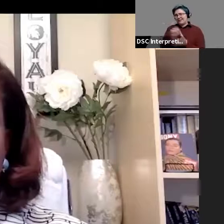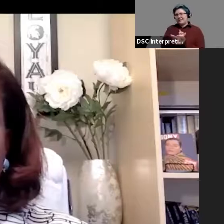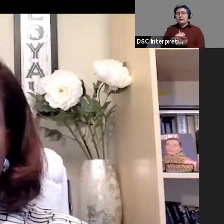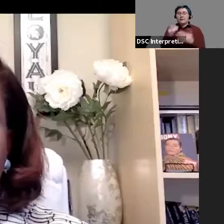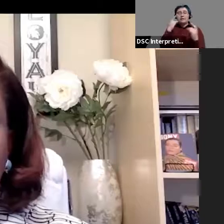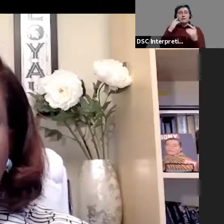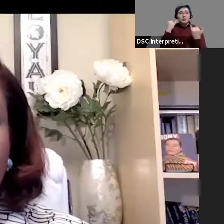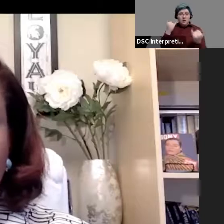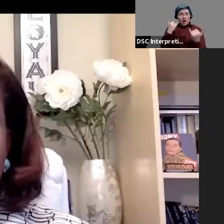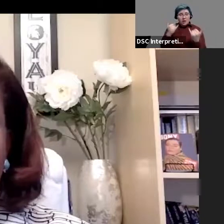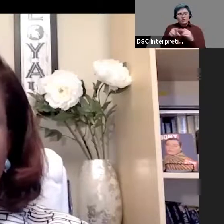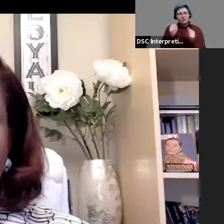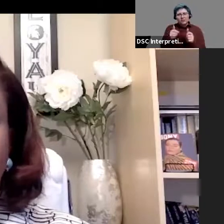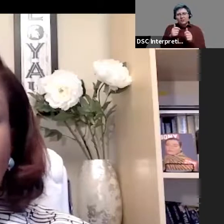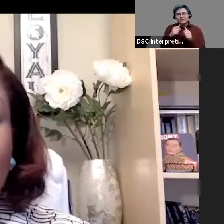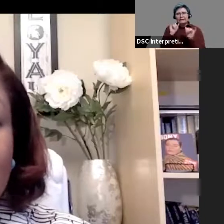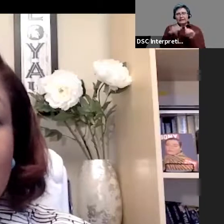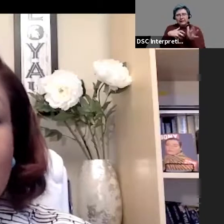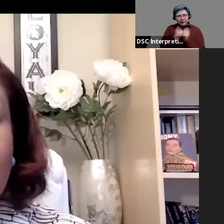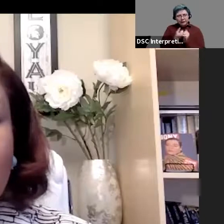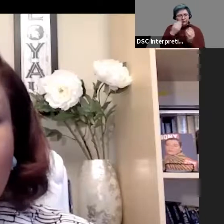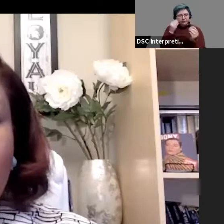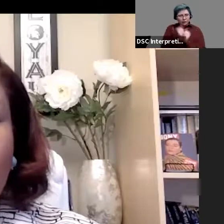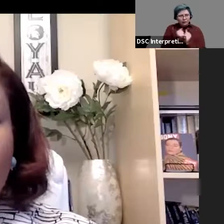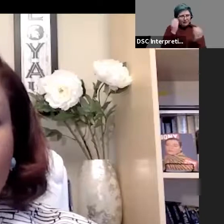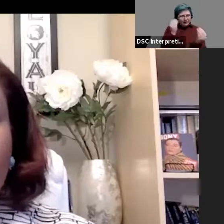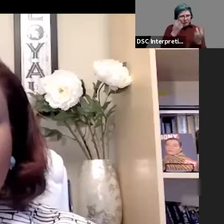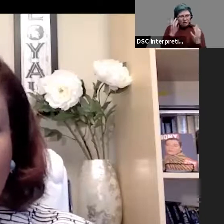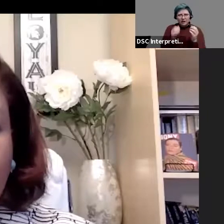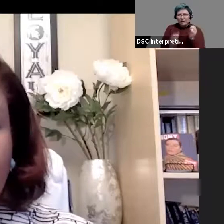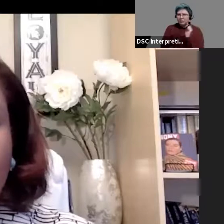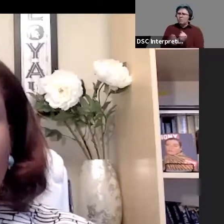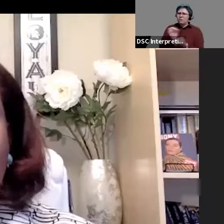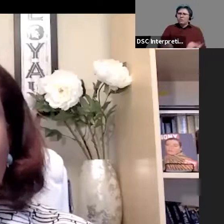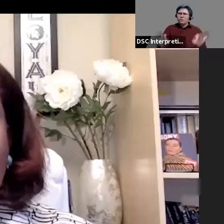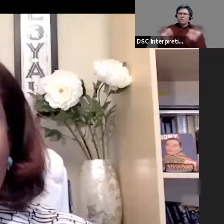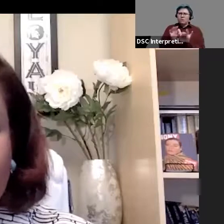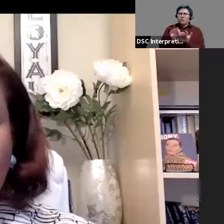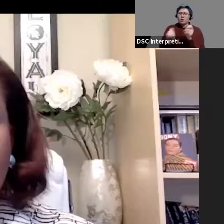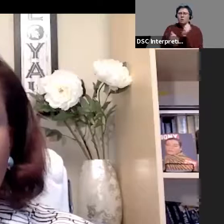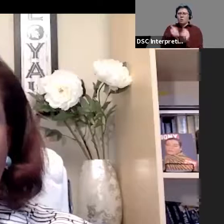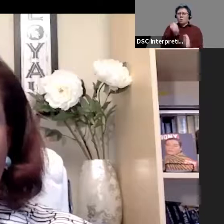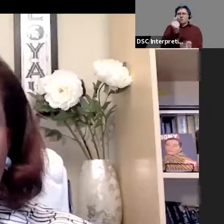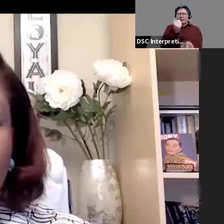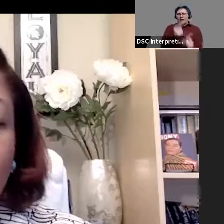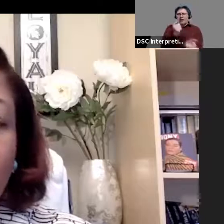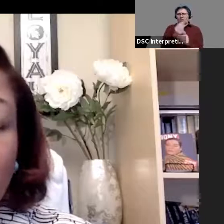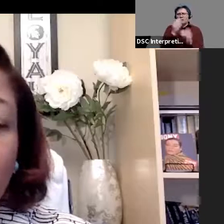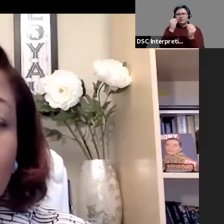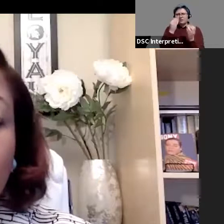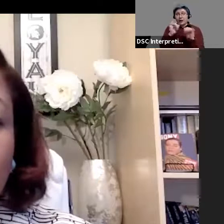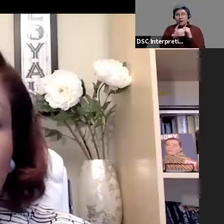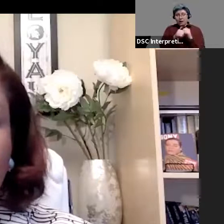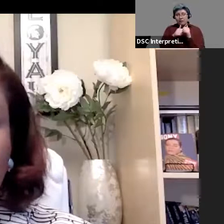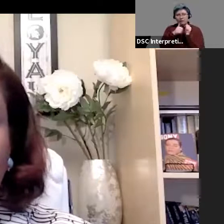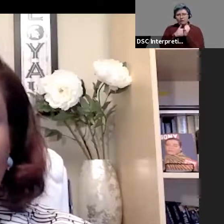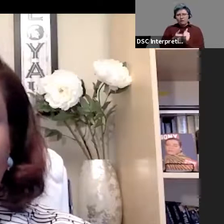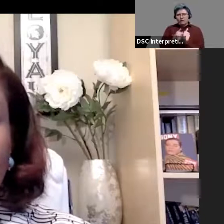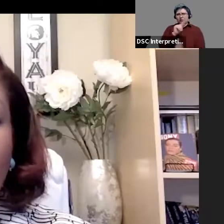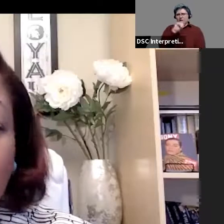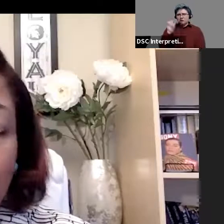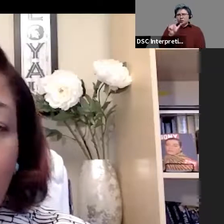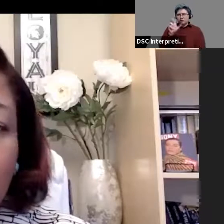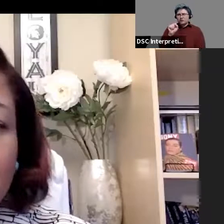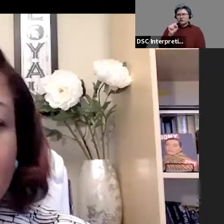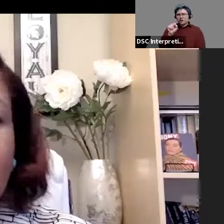viewers can keep up to date with the latest and, most importantly, the most accurate information by following the Toledo Lucas